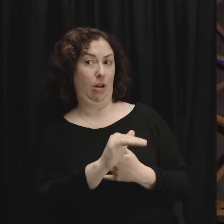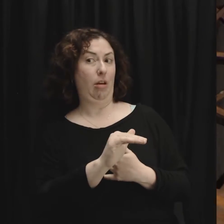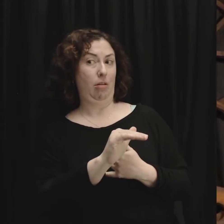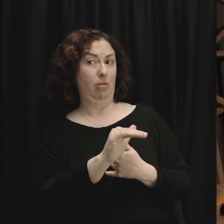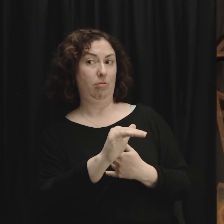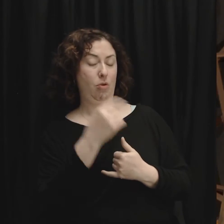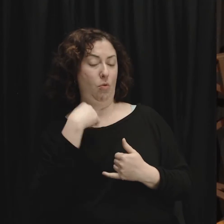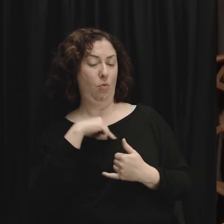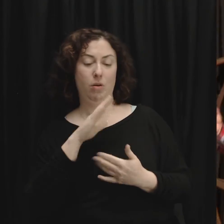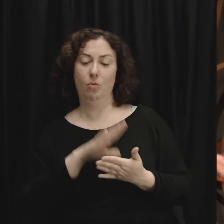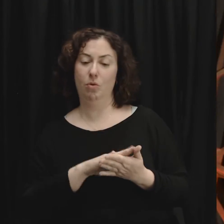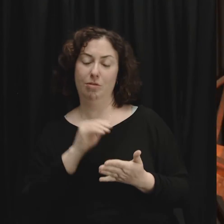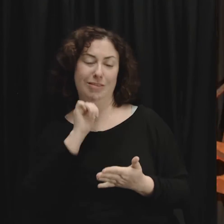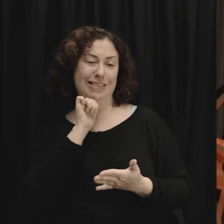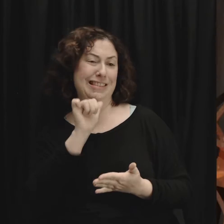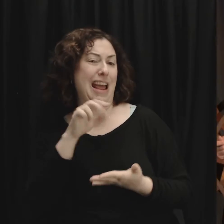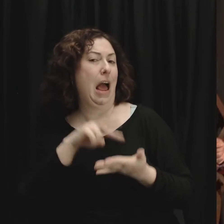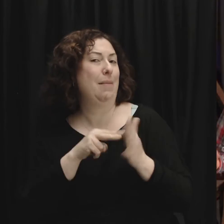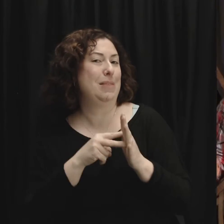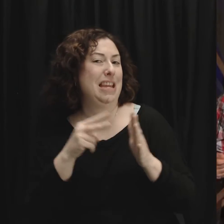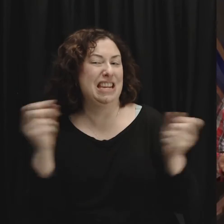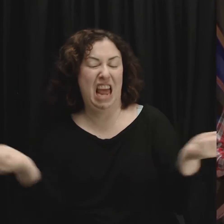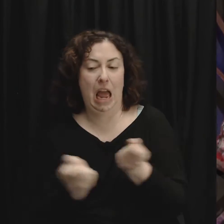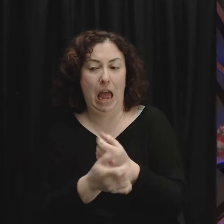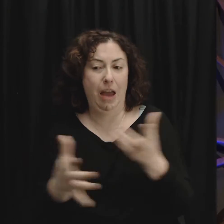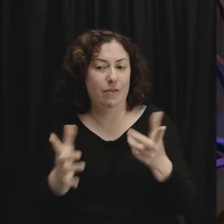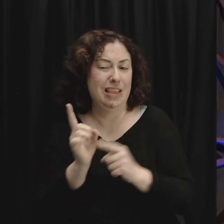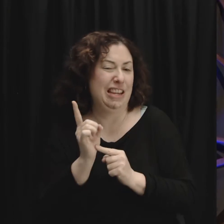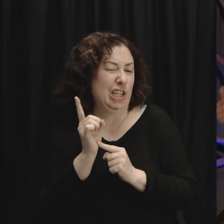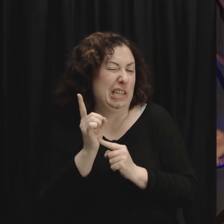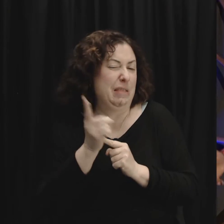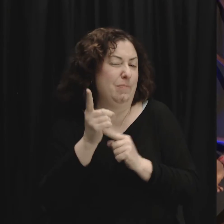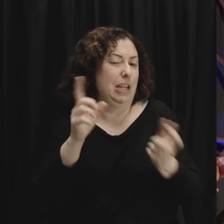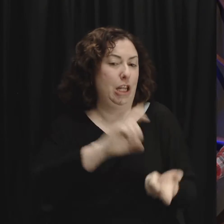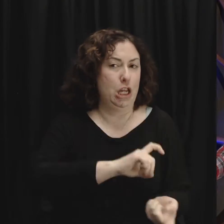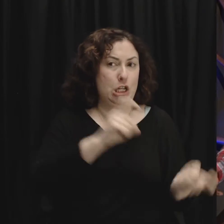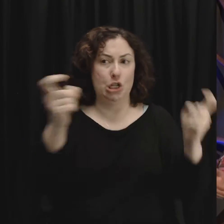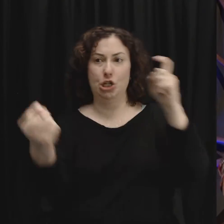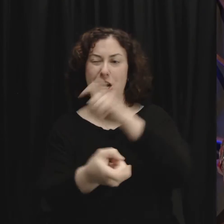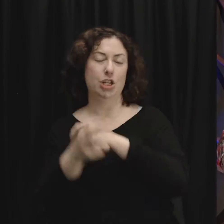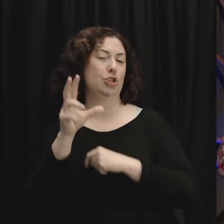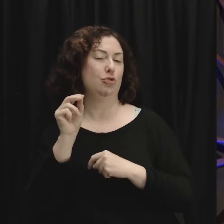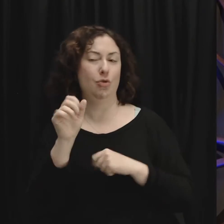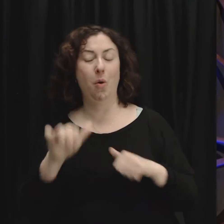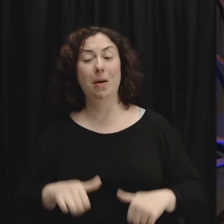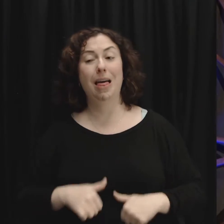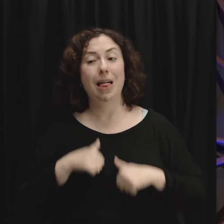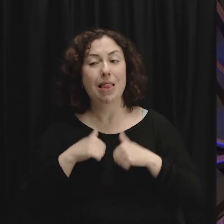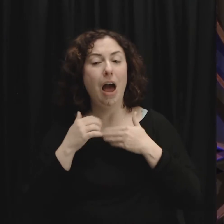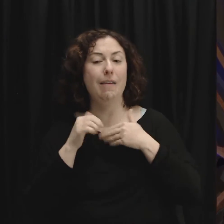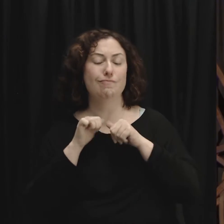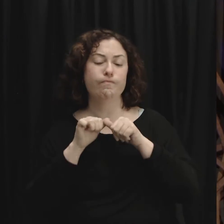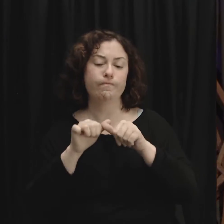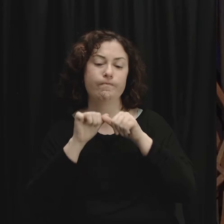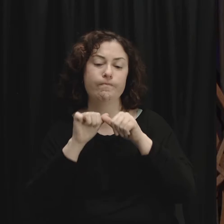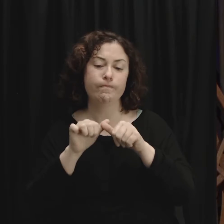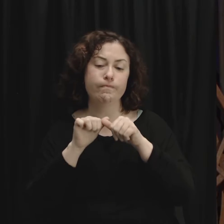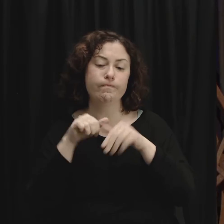doesn't mean that everything changes immediately in your life. There is a lifelong process of the Bible word is sanctification, of